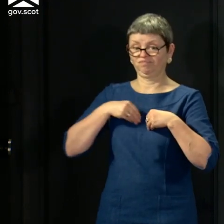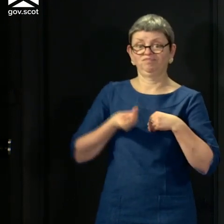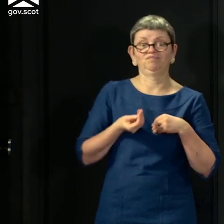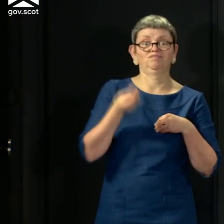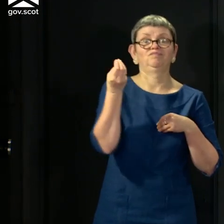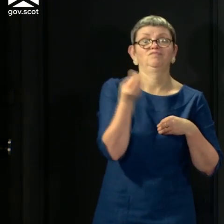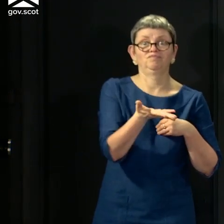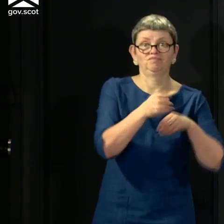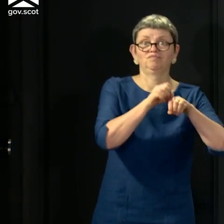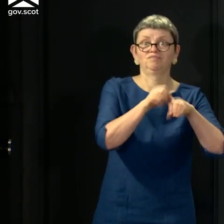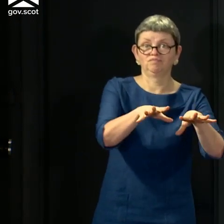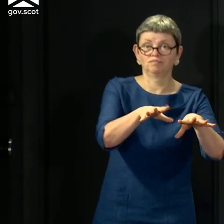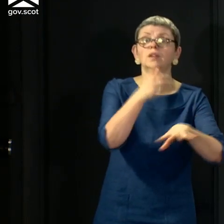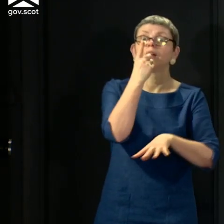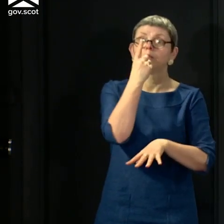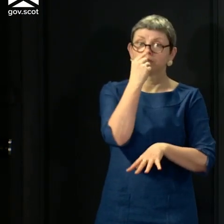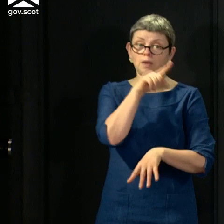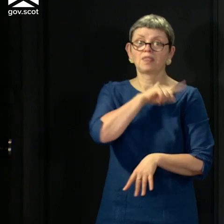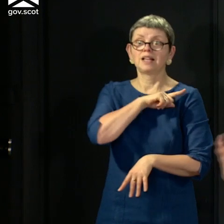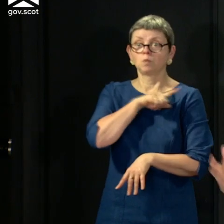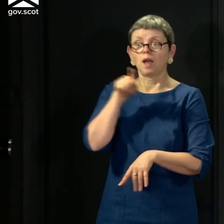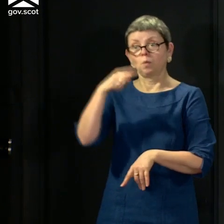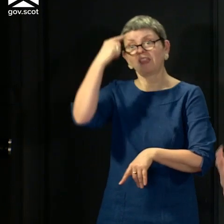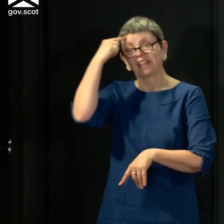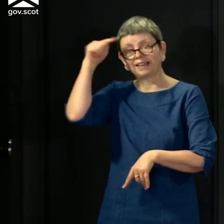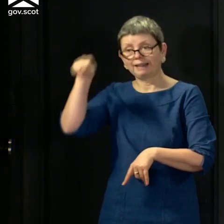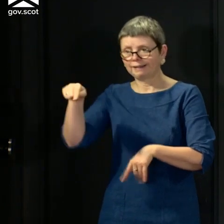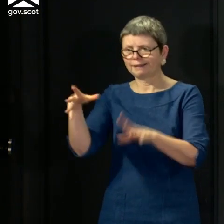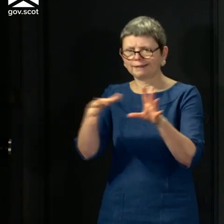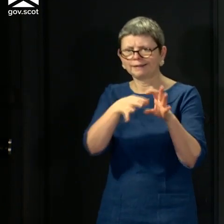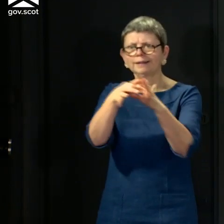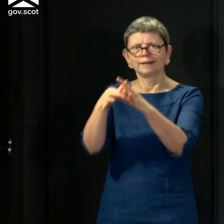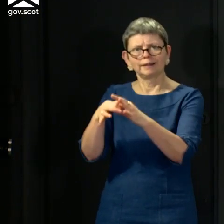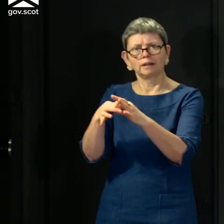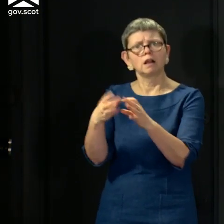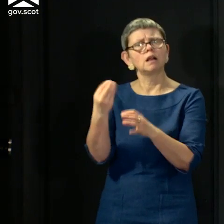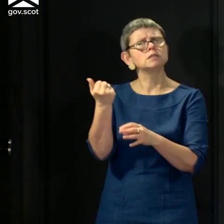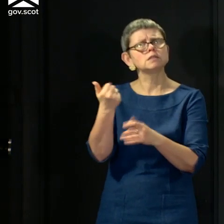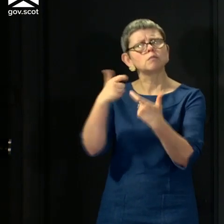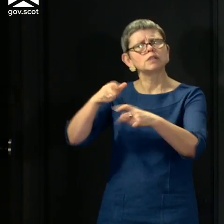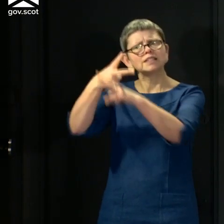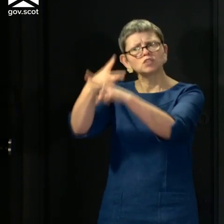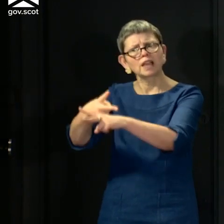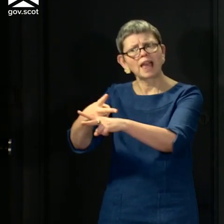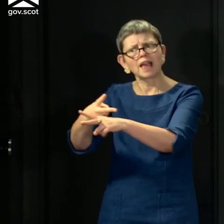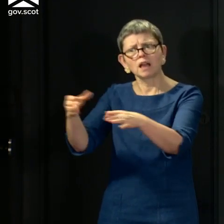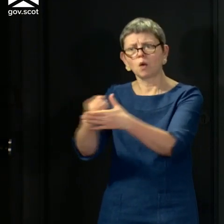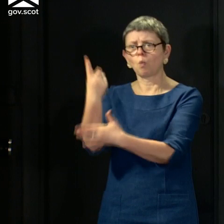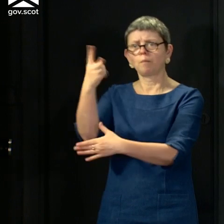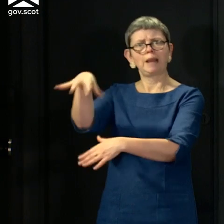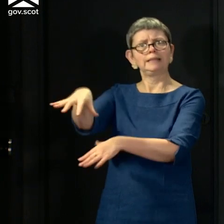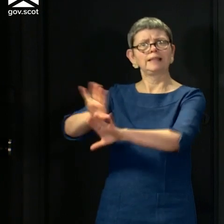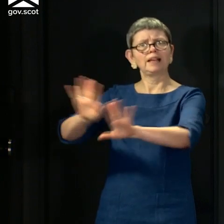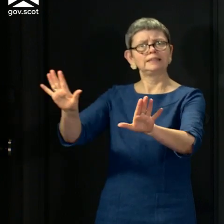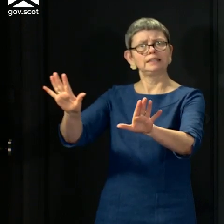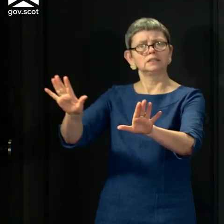homes, not just homes in isolation. Some homes will exist in isolation if they are standalone, but as we know, many